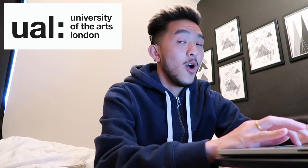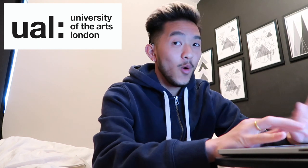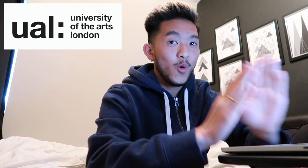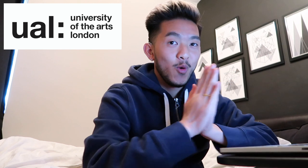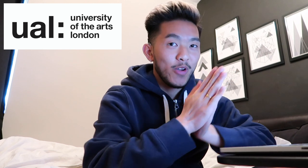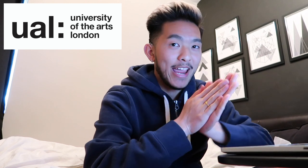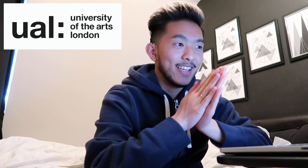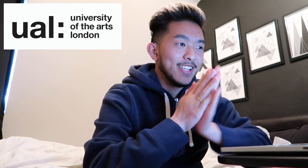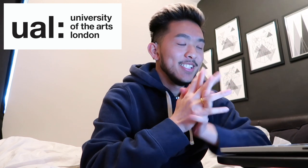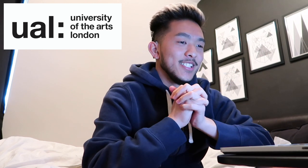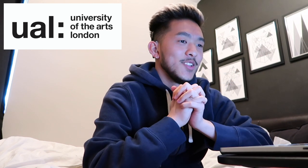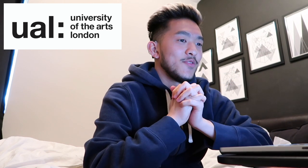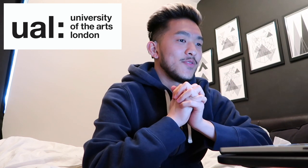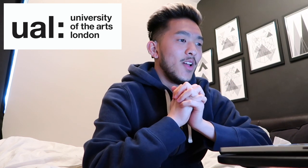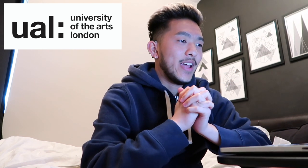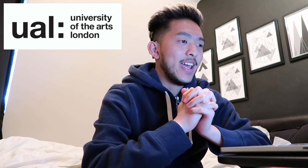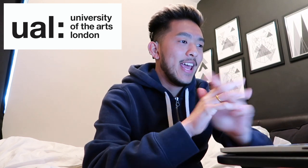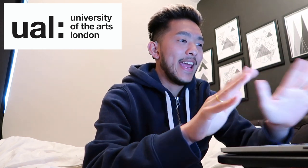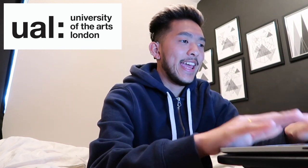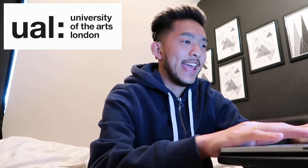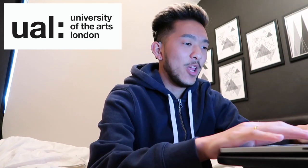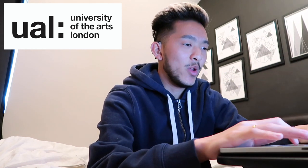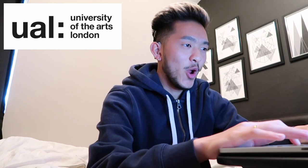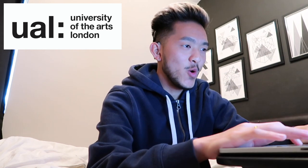Okay. Okay, here we go.